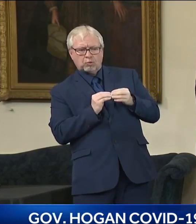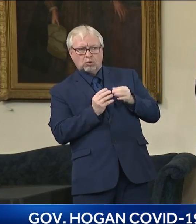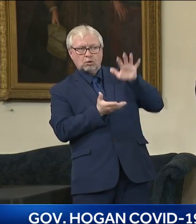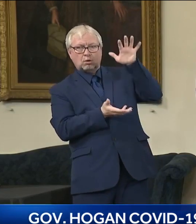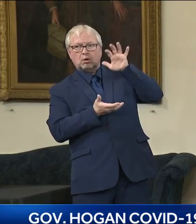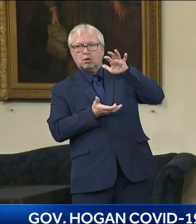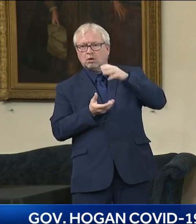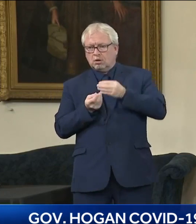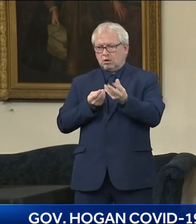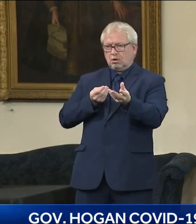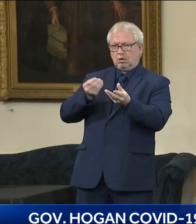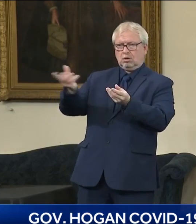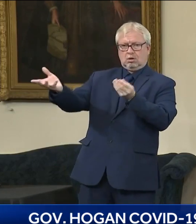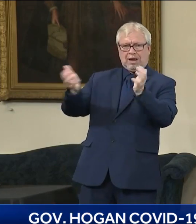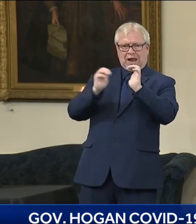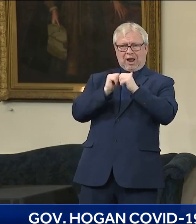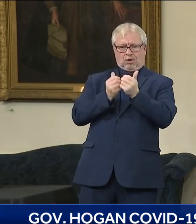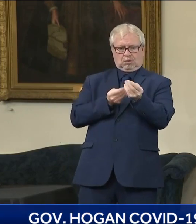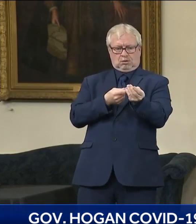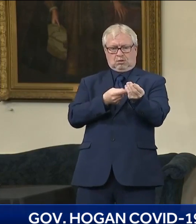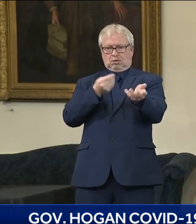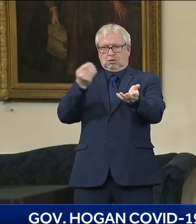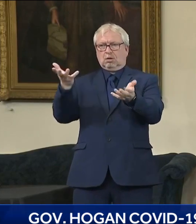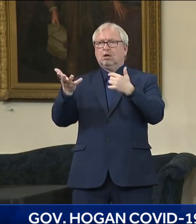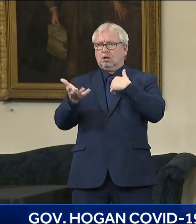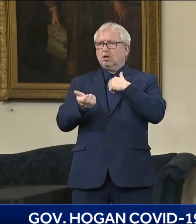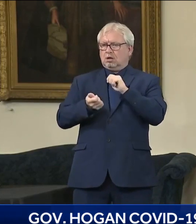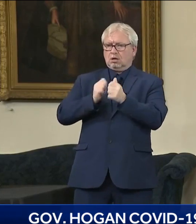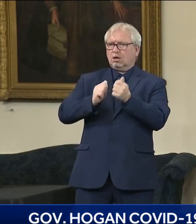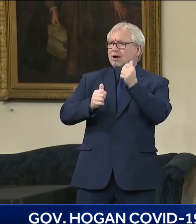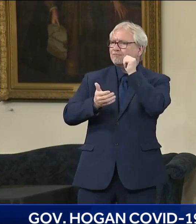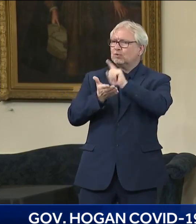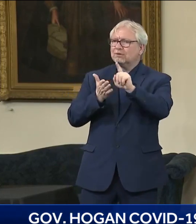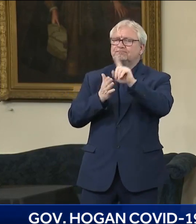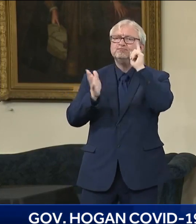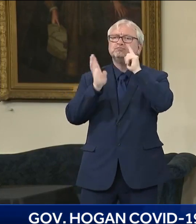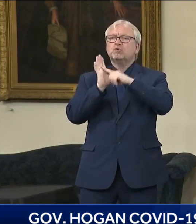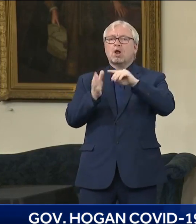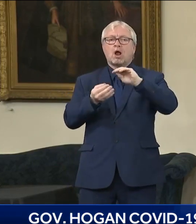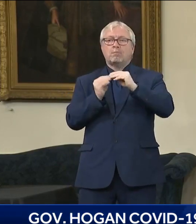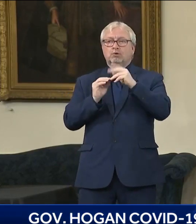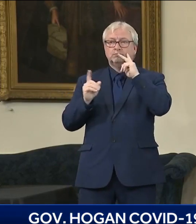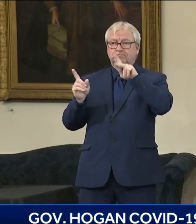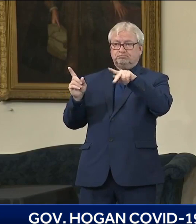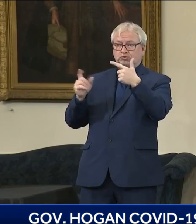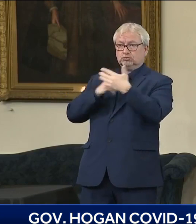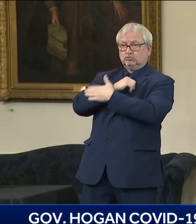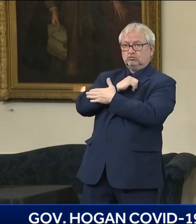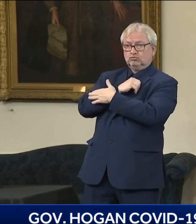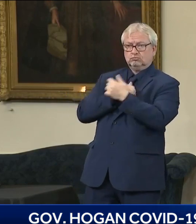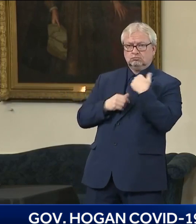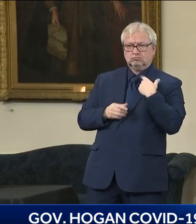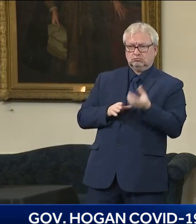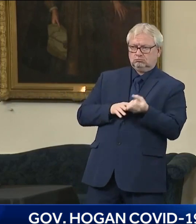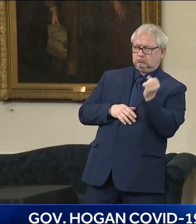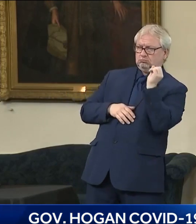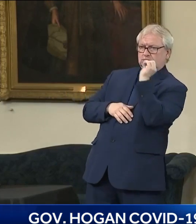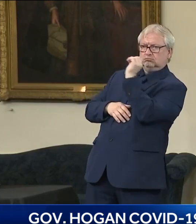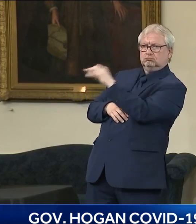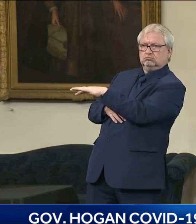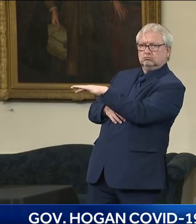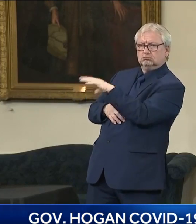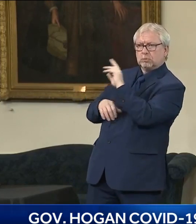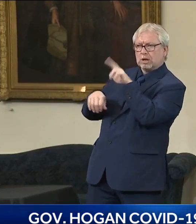every week. Prince George's County, for example, is, you know, we sent the National Guard. We opened up multiple centers. We've gone into the